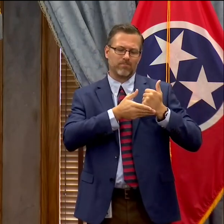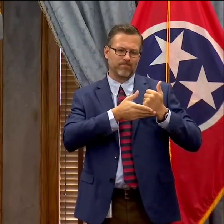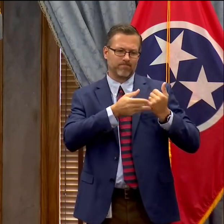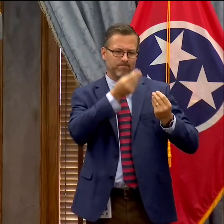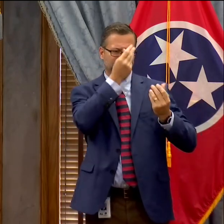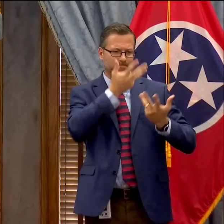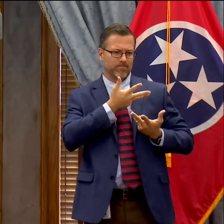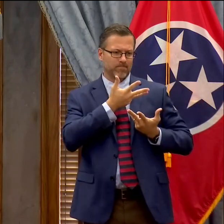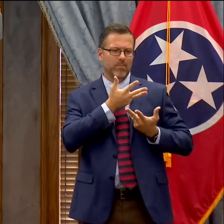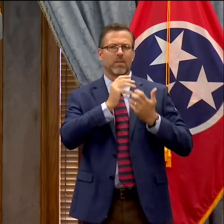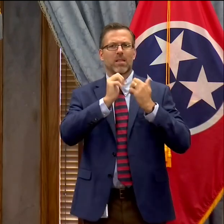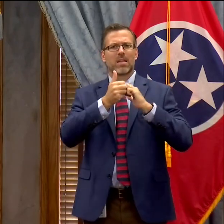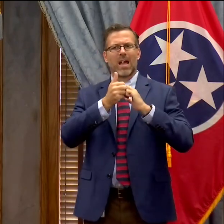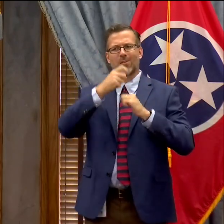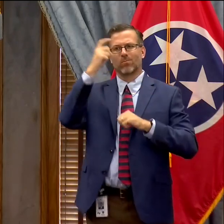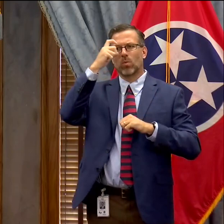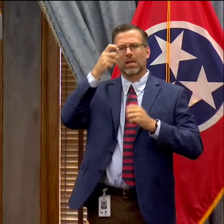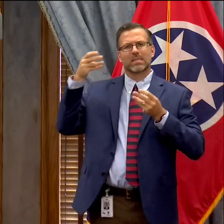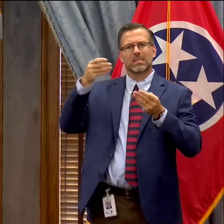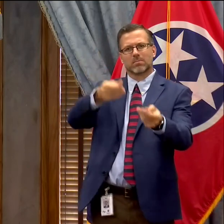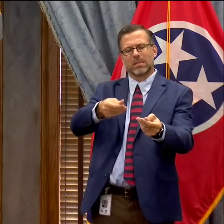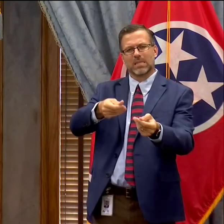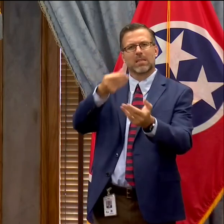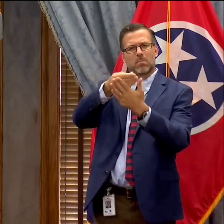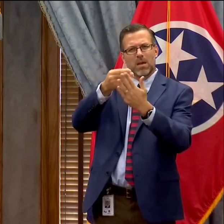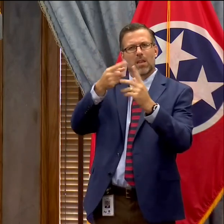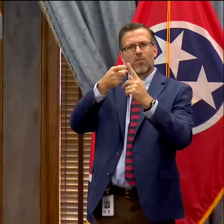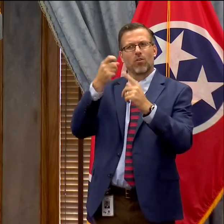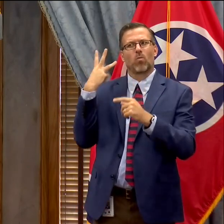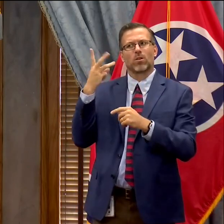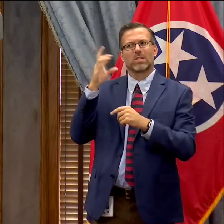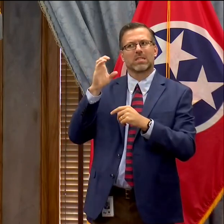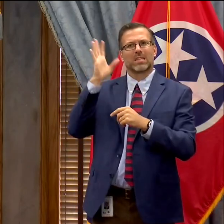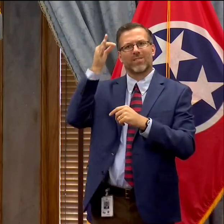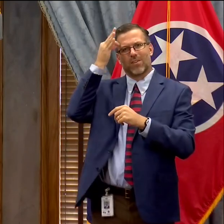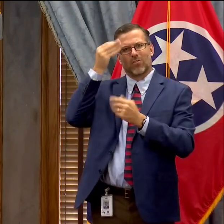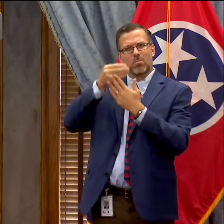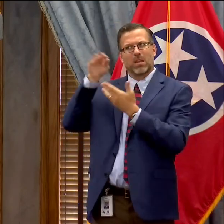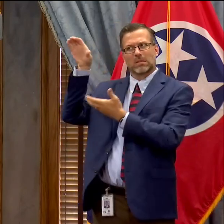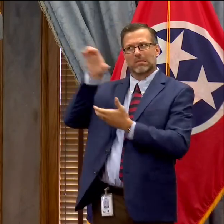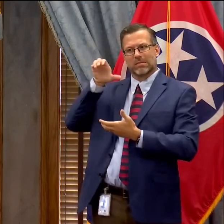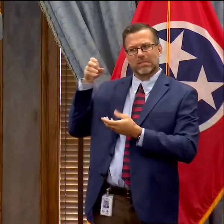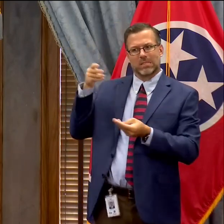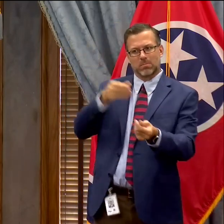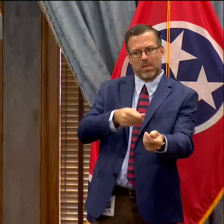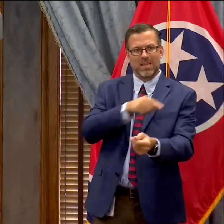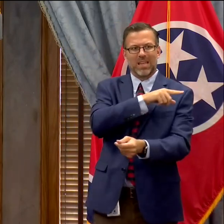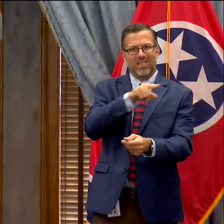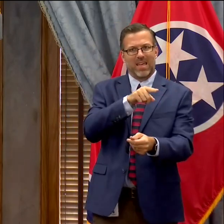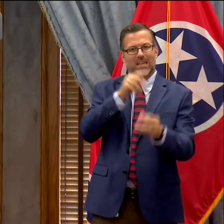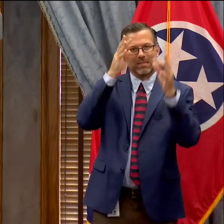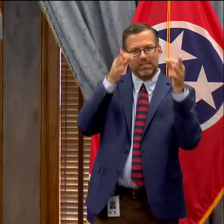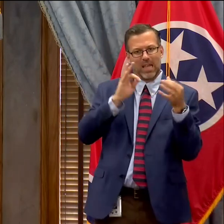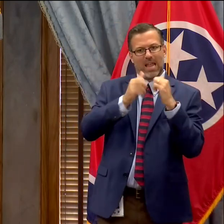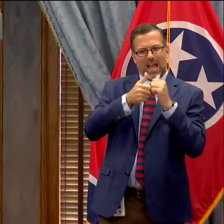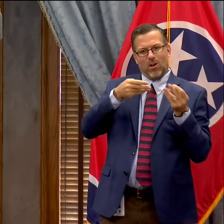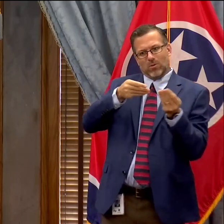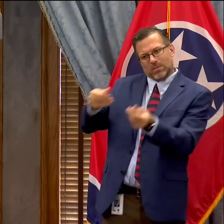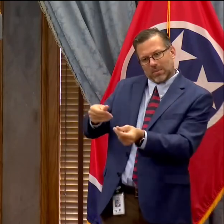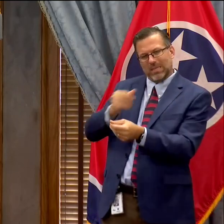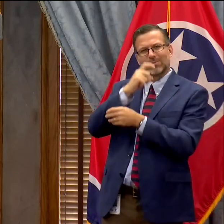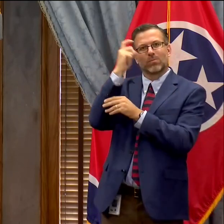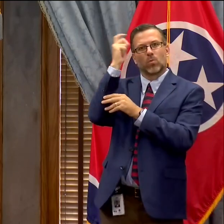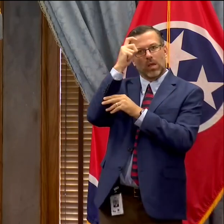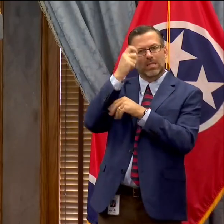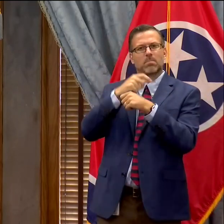has come through the CARES Act. This bipartisan committee has worked together to make sure that we